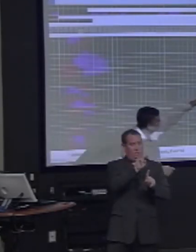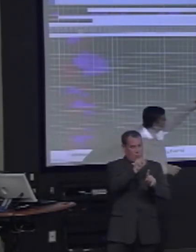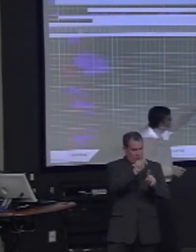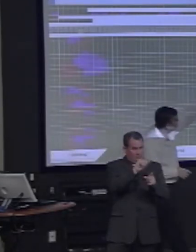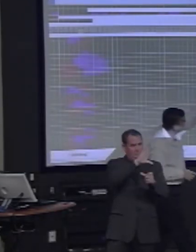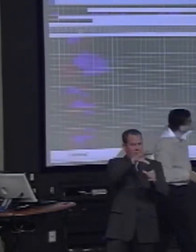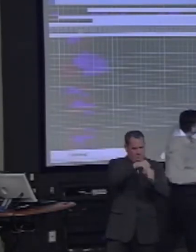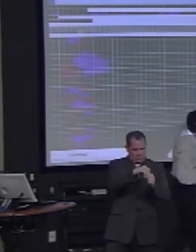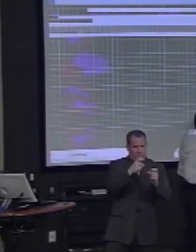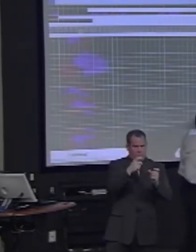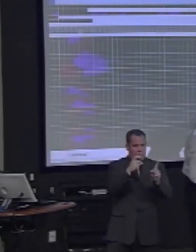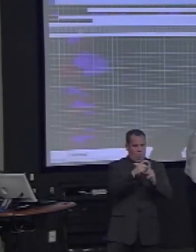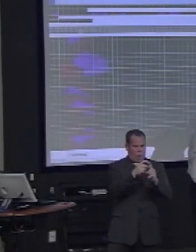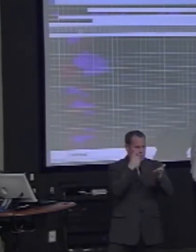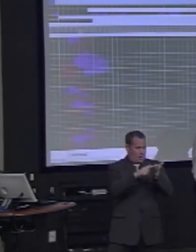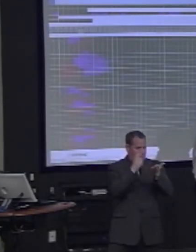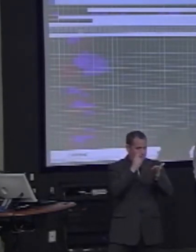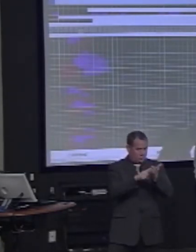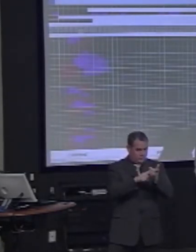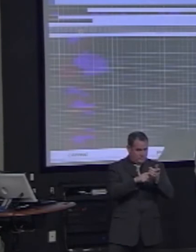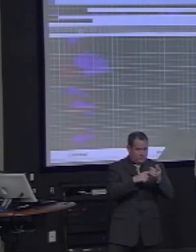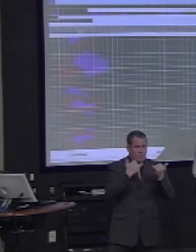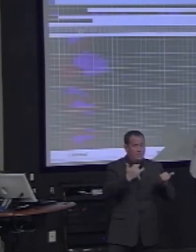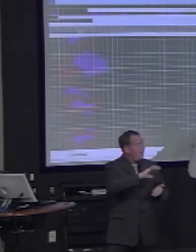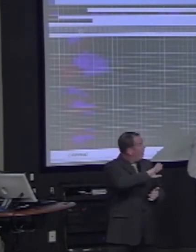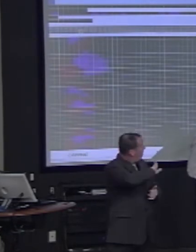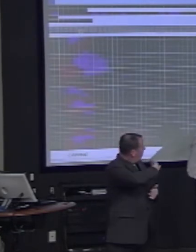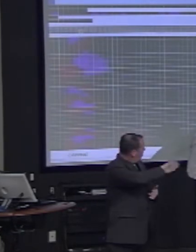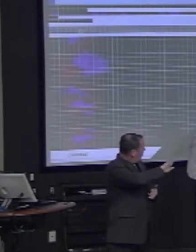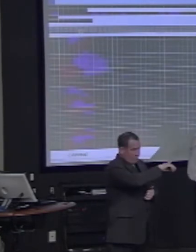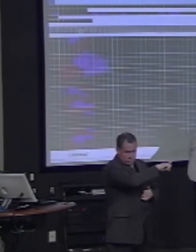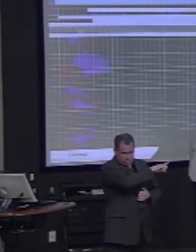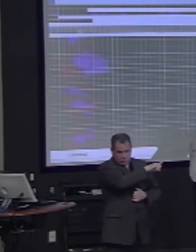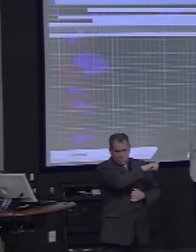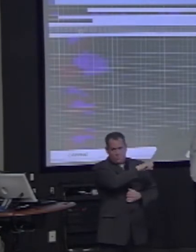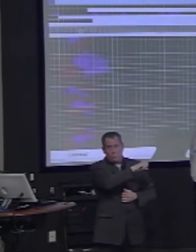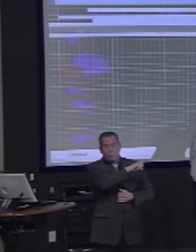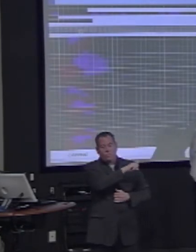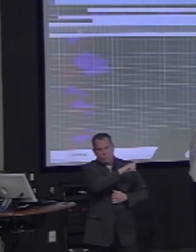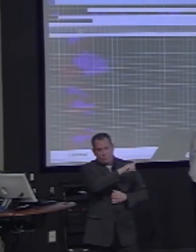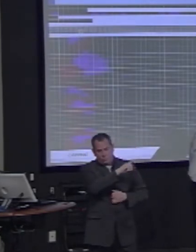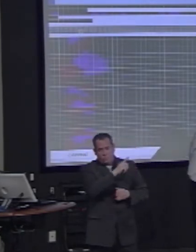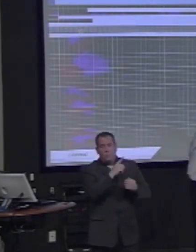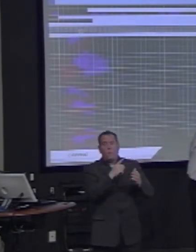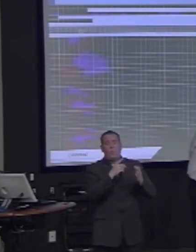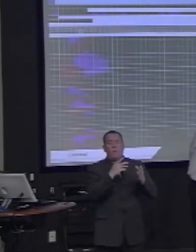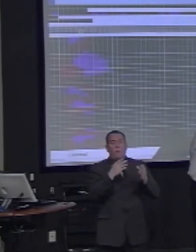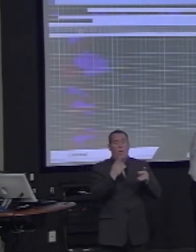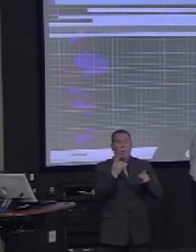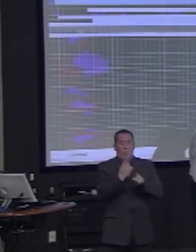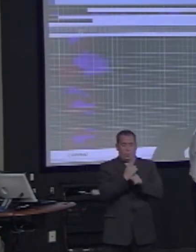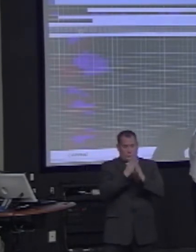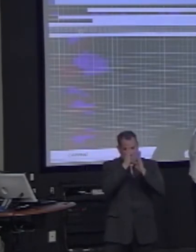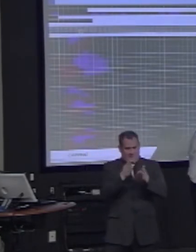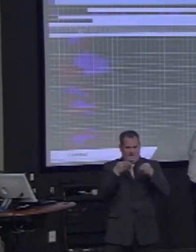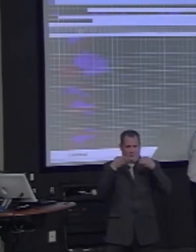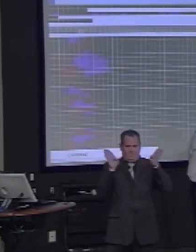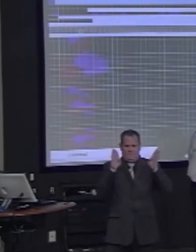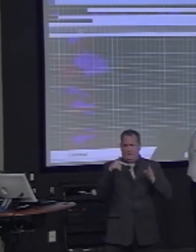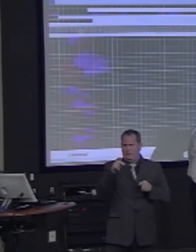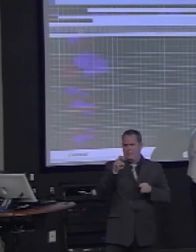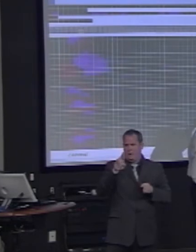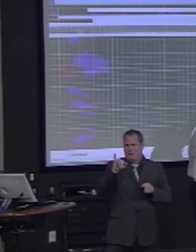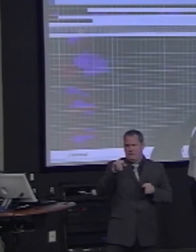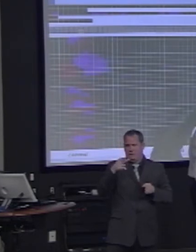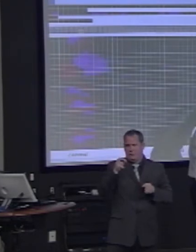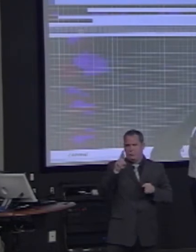look at a unit on the right here, where it's more peripheral, that is to say more to the right, its weights come, of course, from peripheral